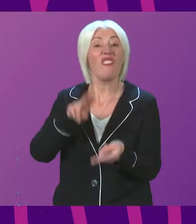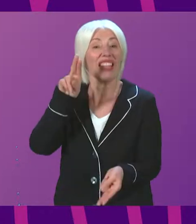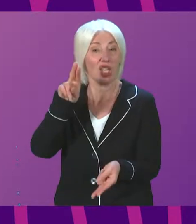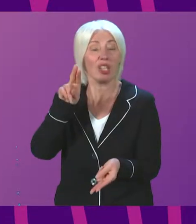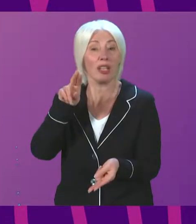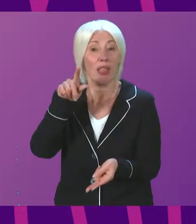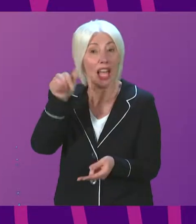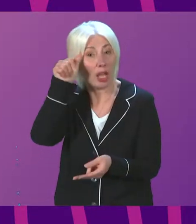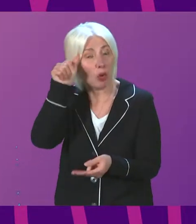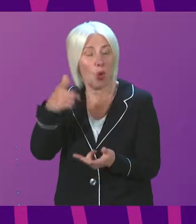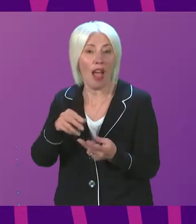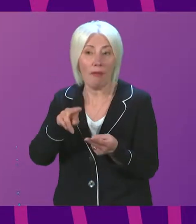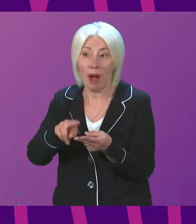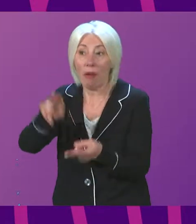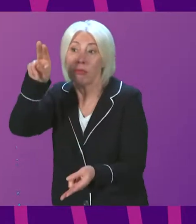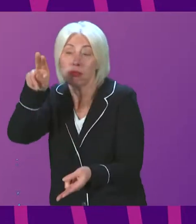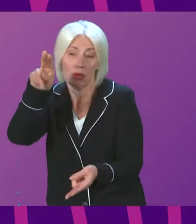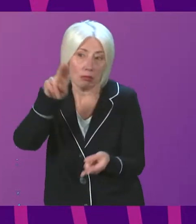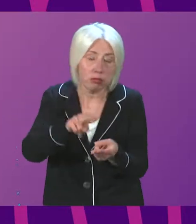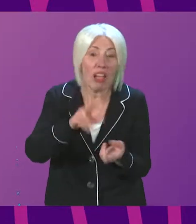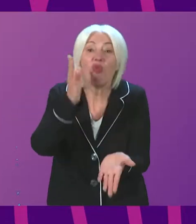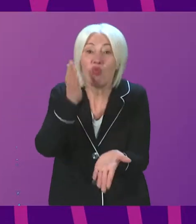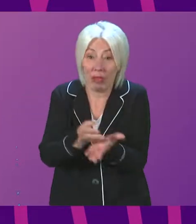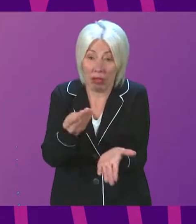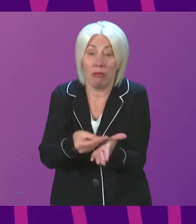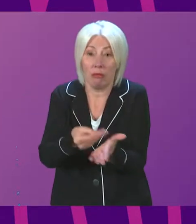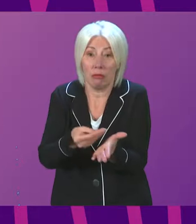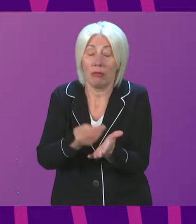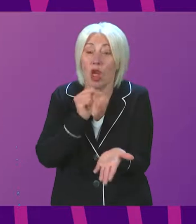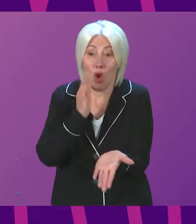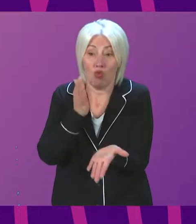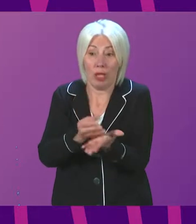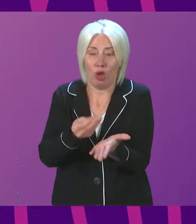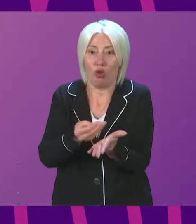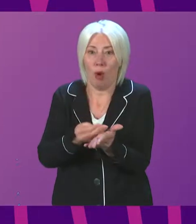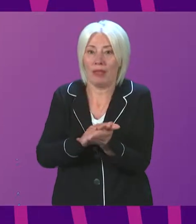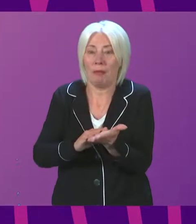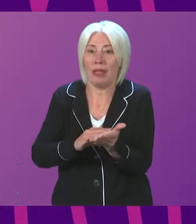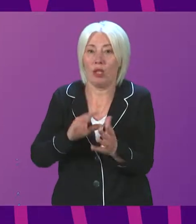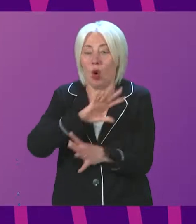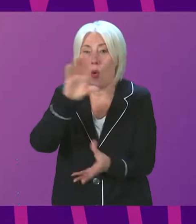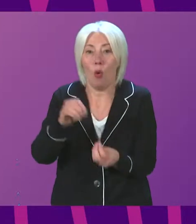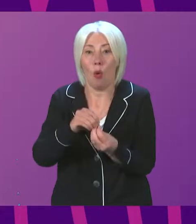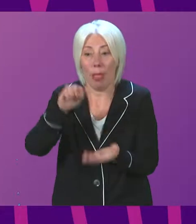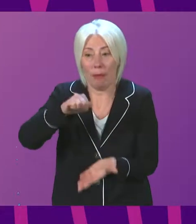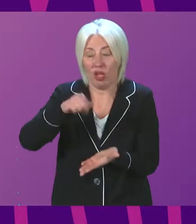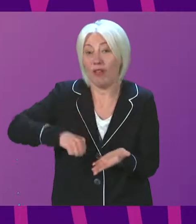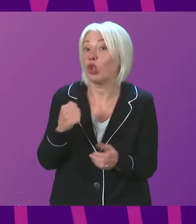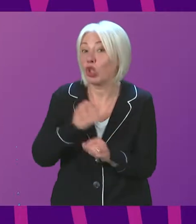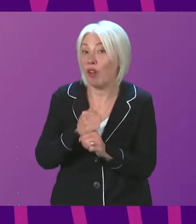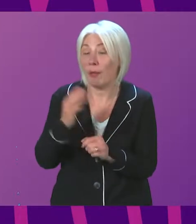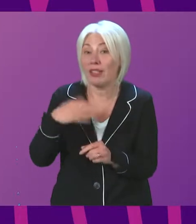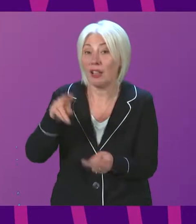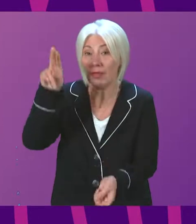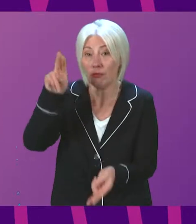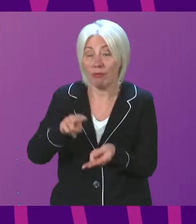whether something is increasing or decreasing in real terms. Let me remind her in real terms this year the total Scottish government budget has declined